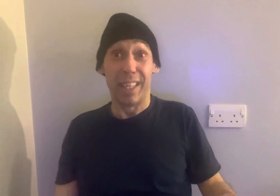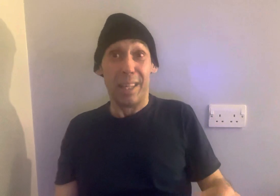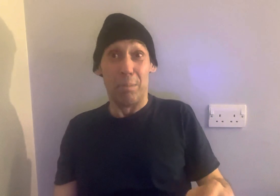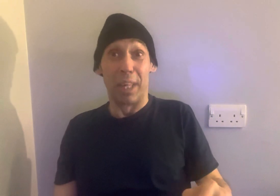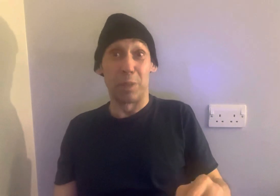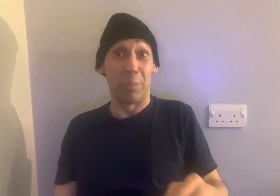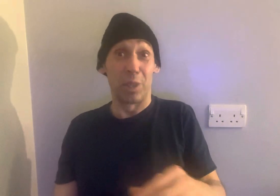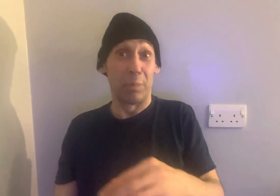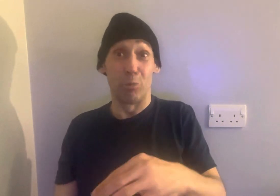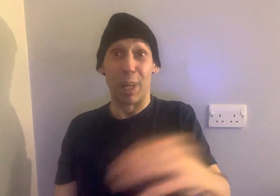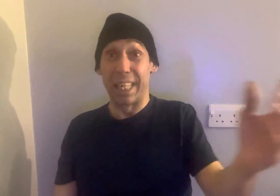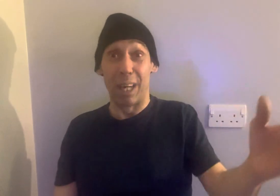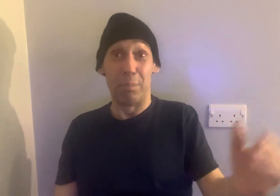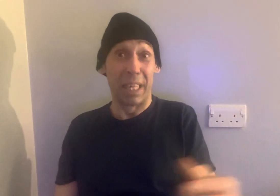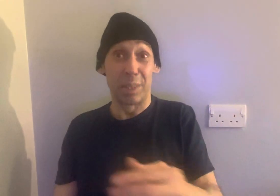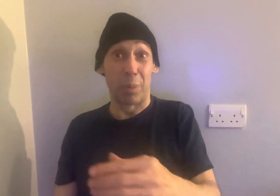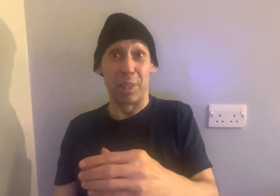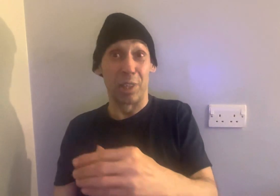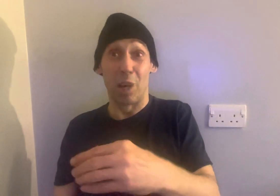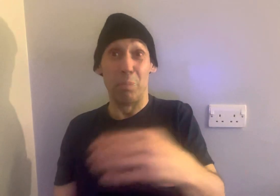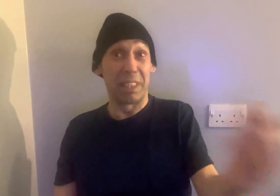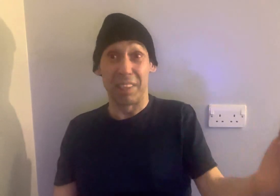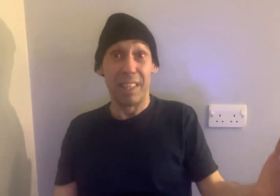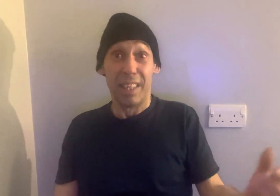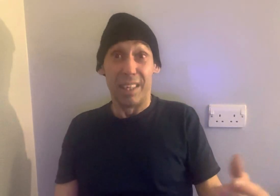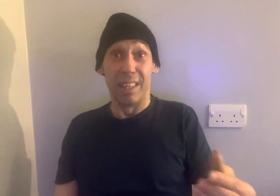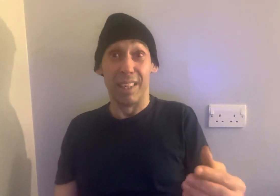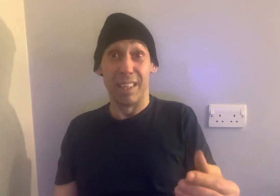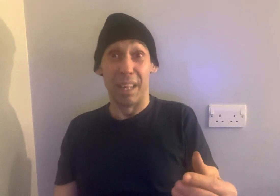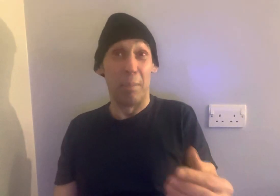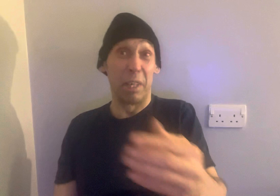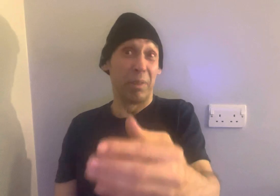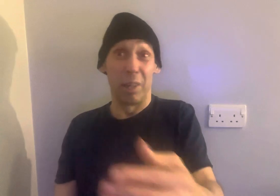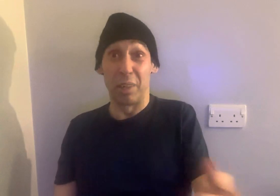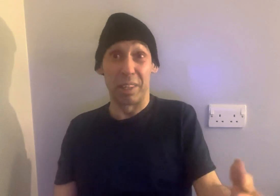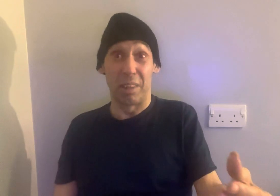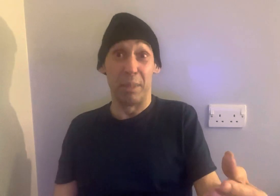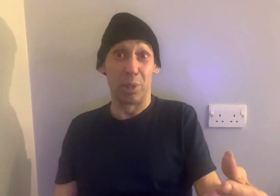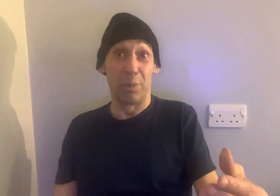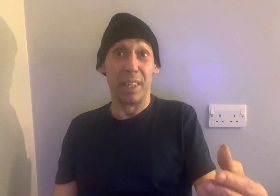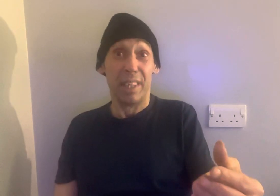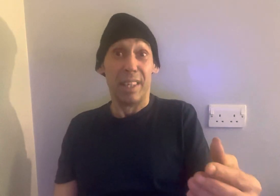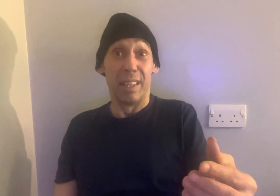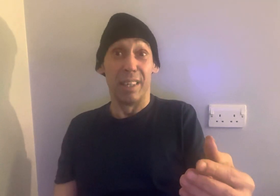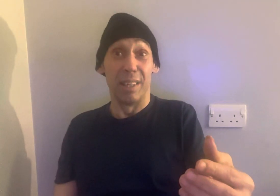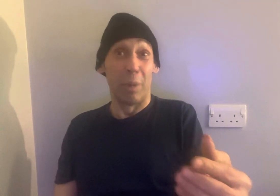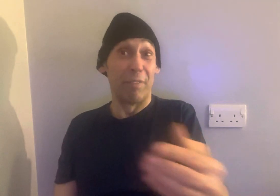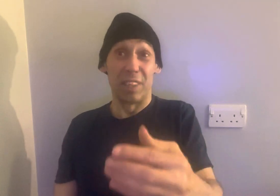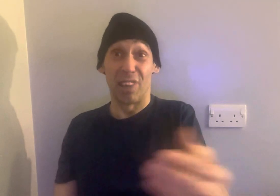money's probably going to be running out, money's probably going to go missing. I'm hearing a lot of the time during when things like